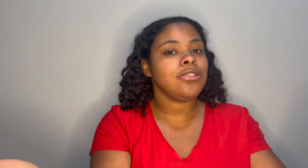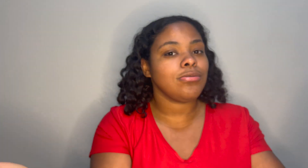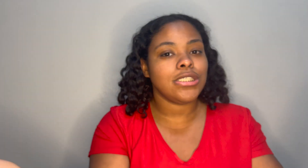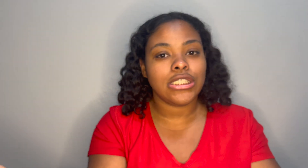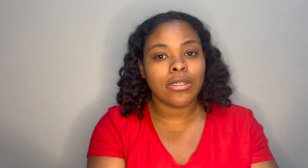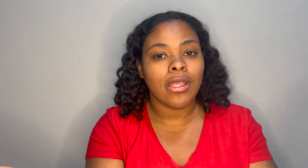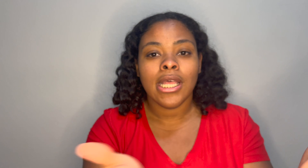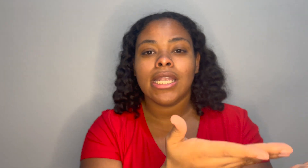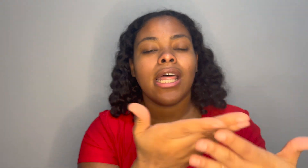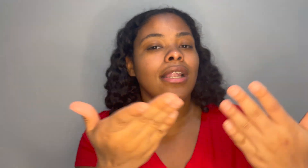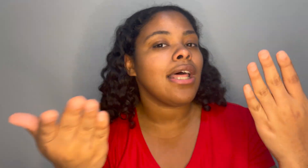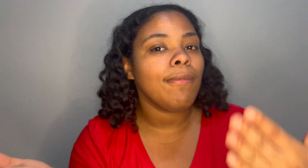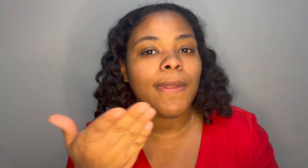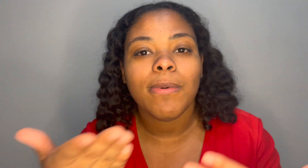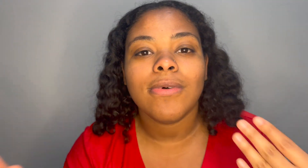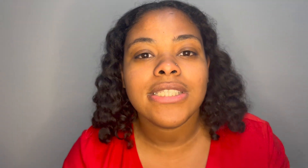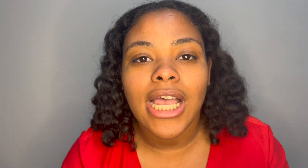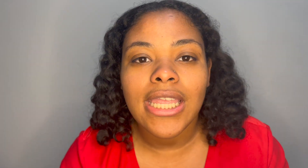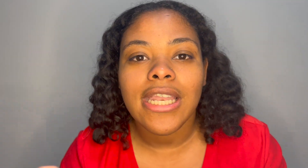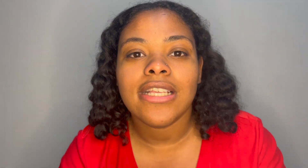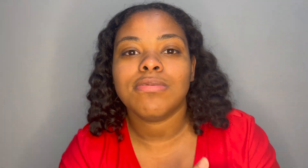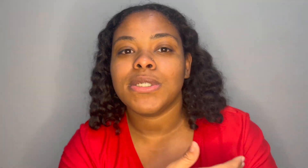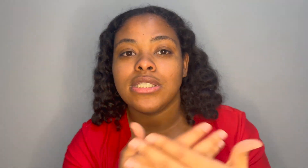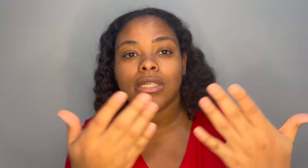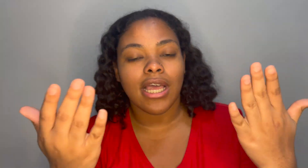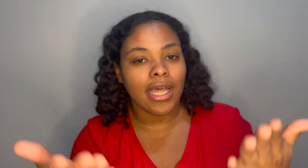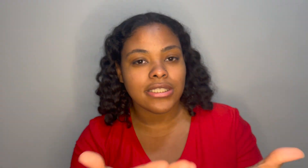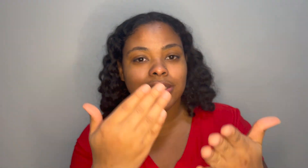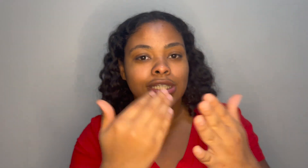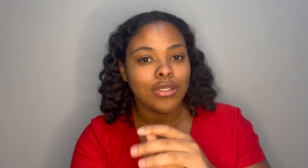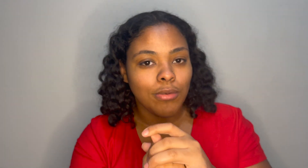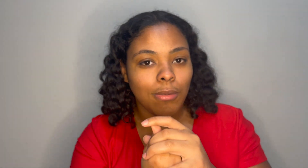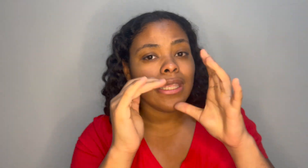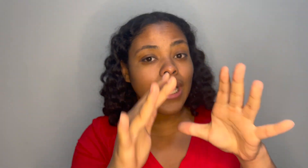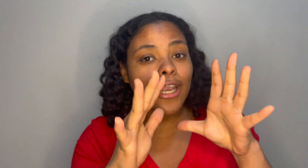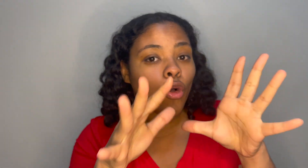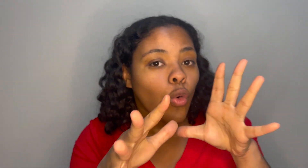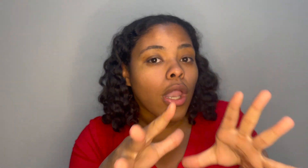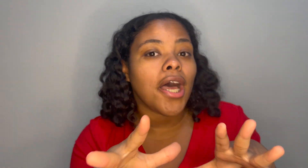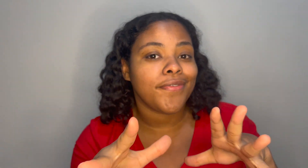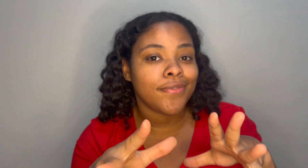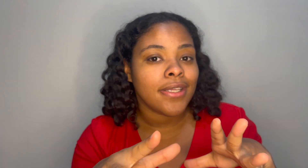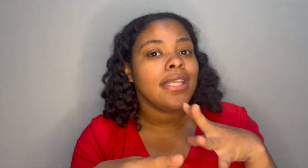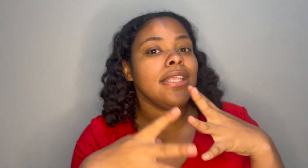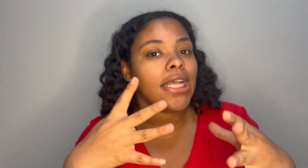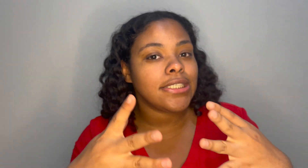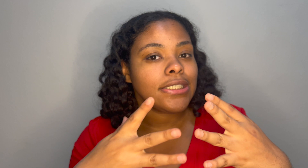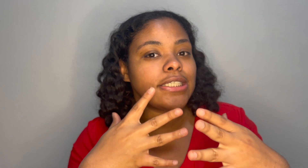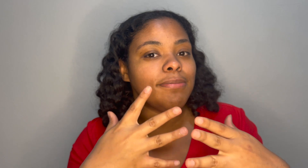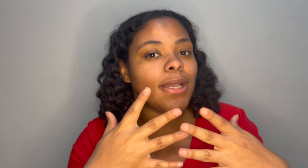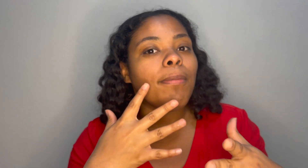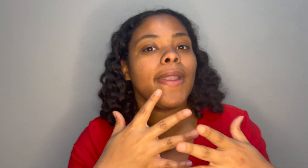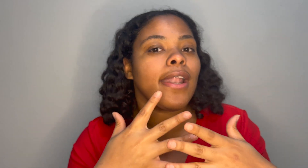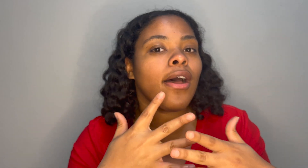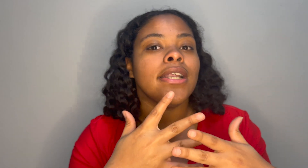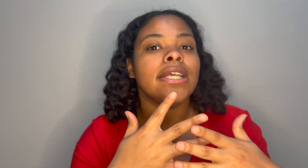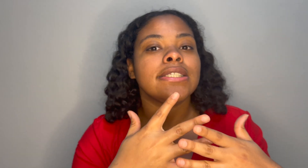with you not a lot of people would tell you this but you got to you got to cool off yes you need to be open and honest